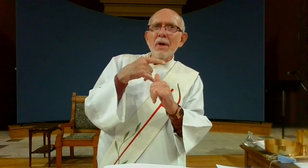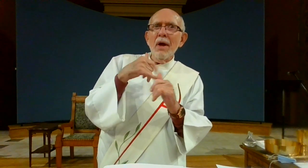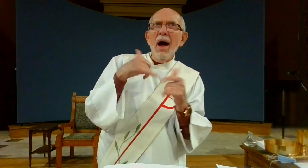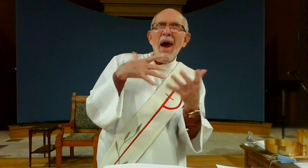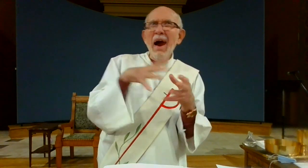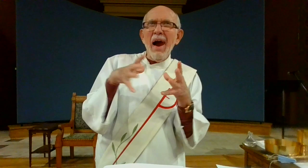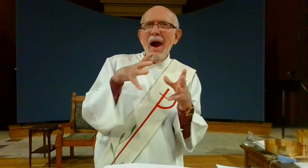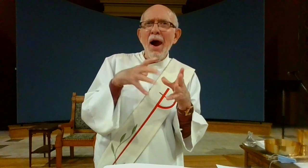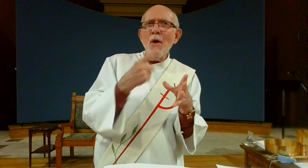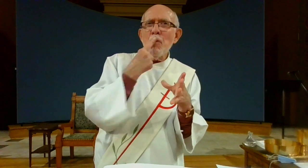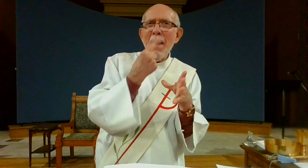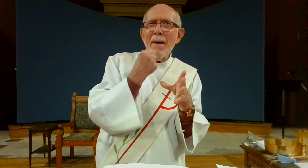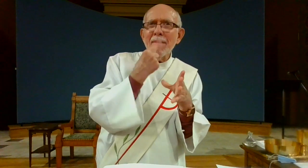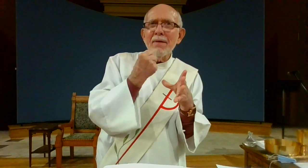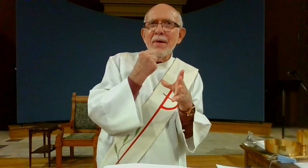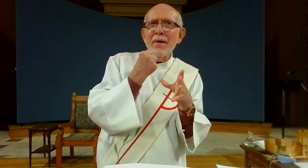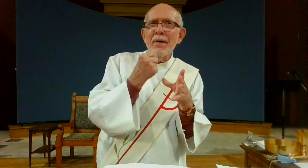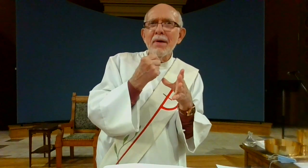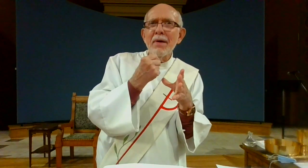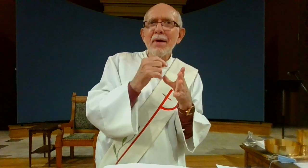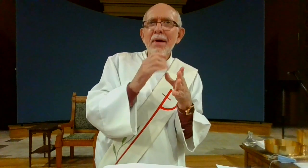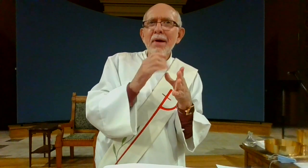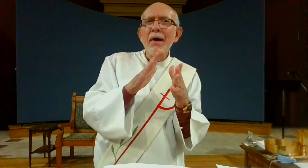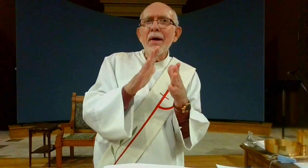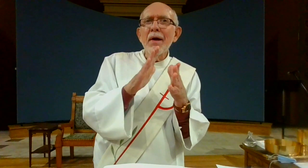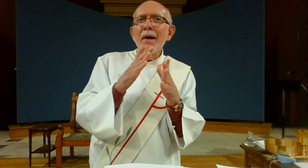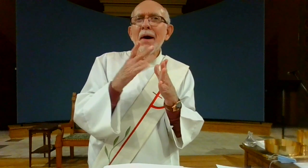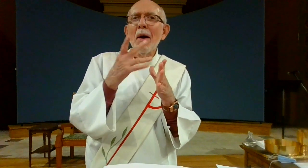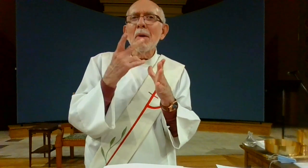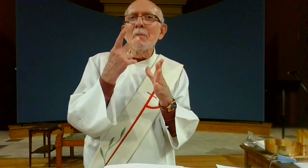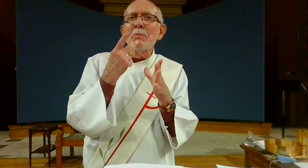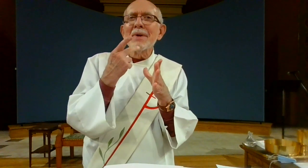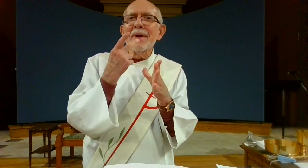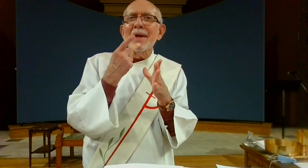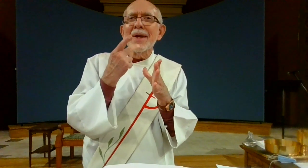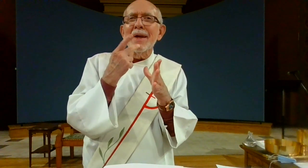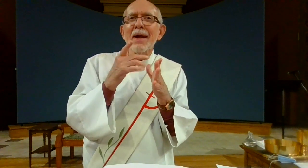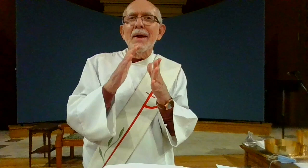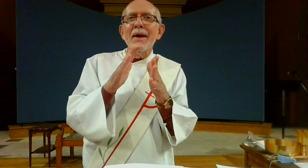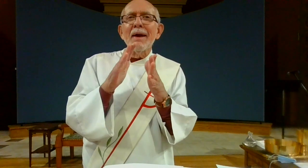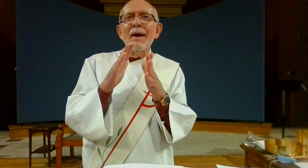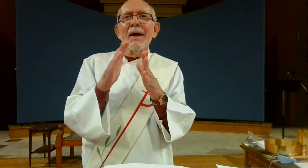I feel like that red irritation of being in the world starts to turn a little bit pink